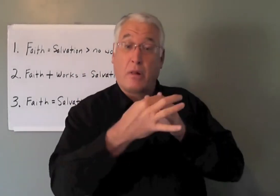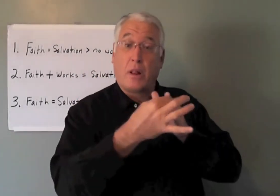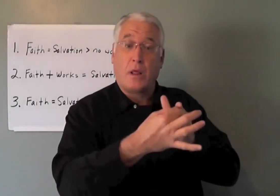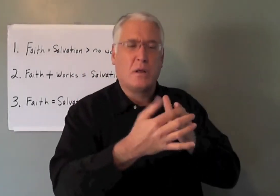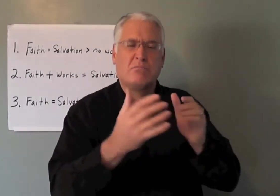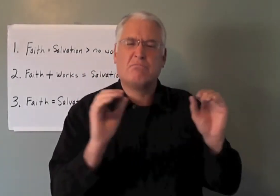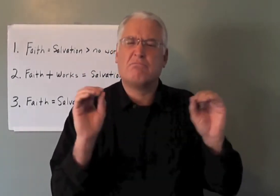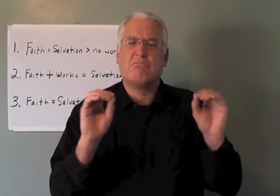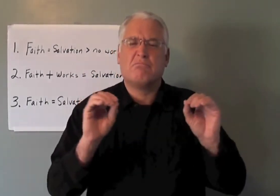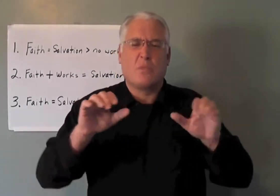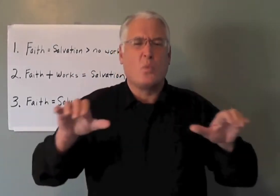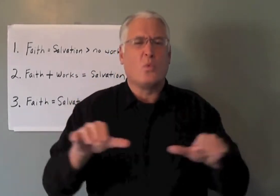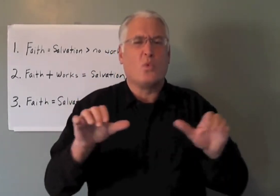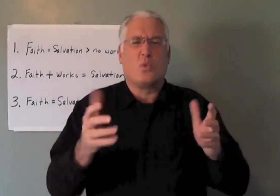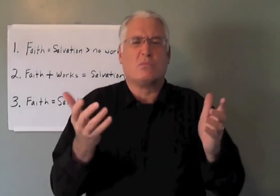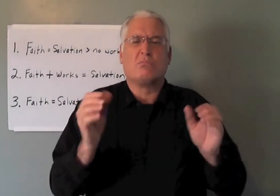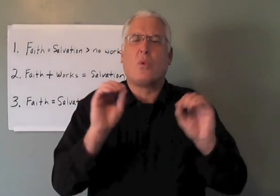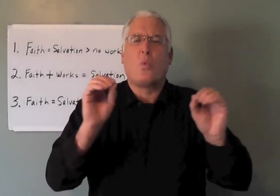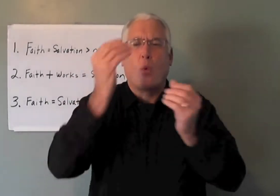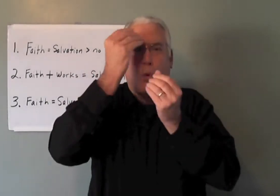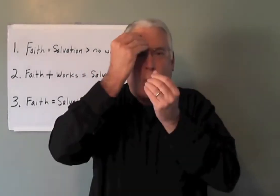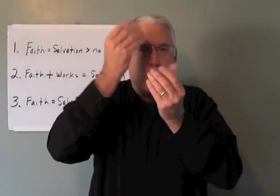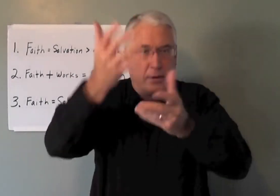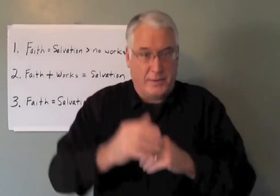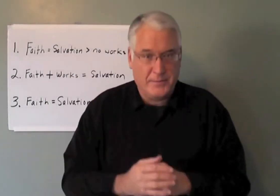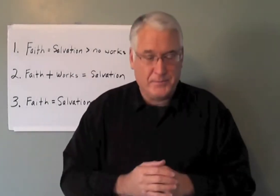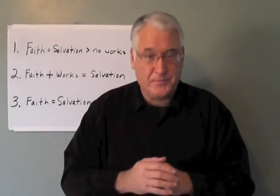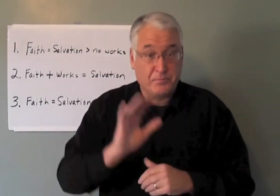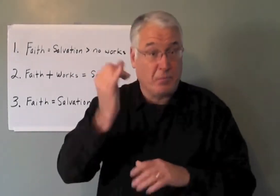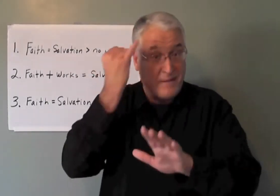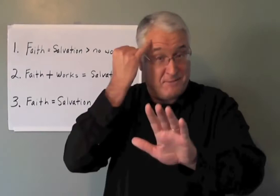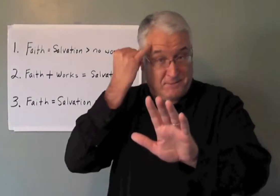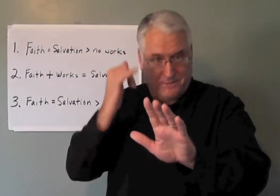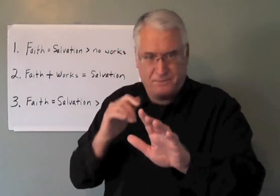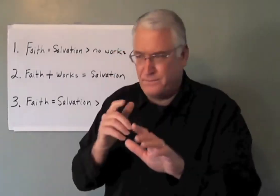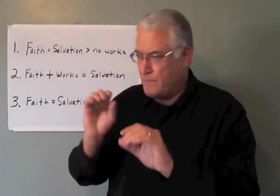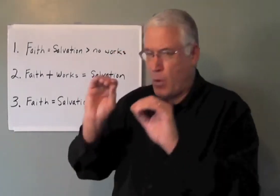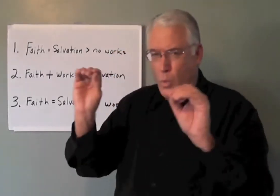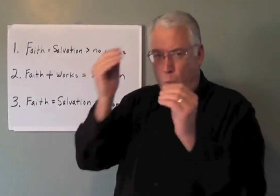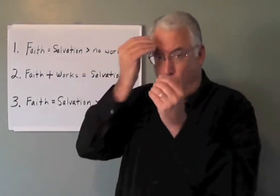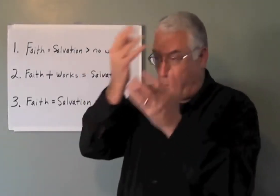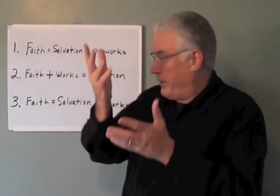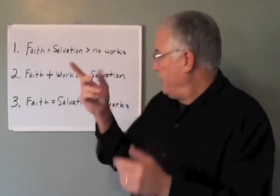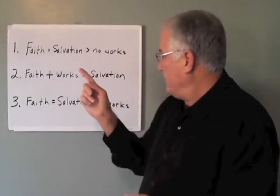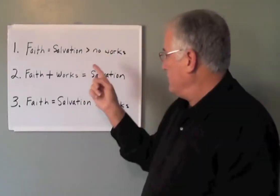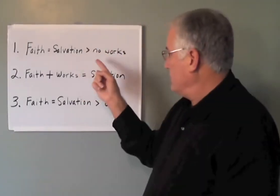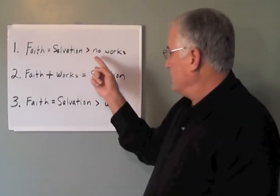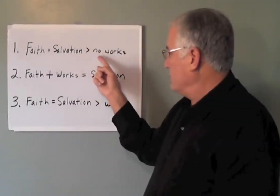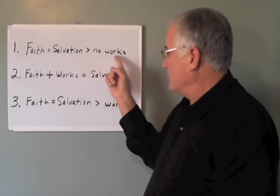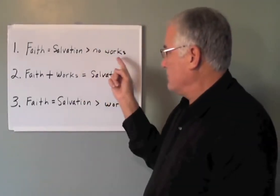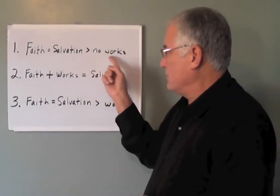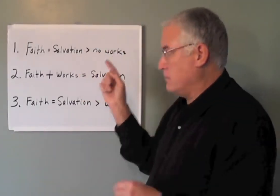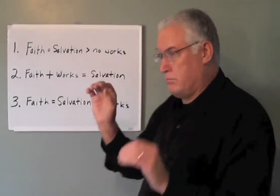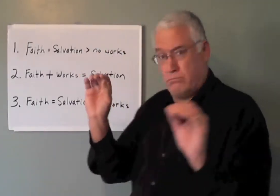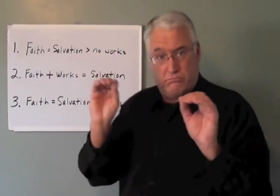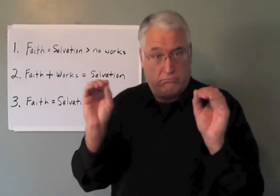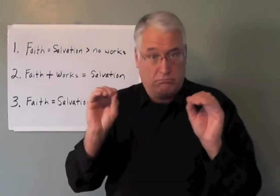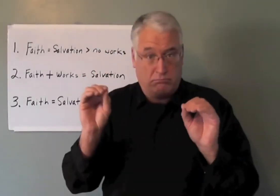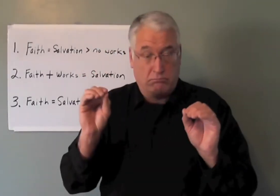that leads to no works, no obedience to God. If there is no works, no